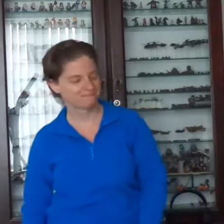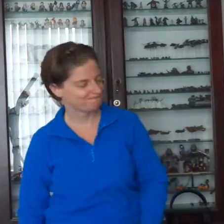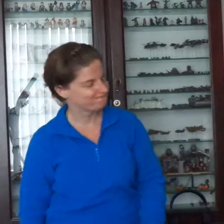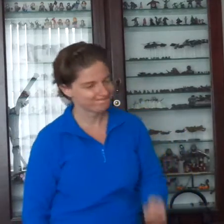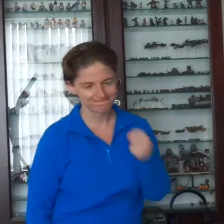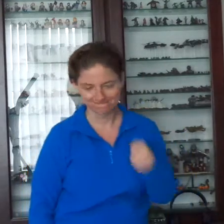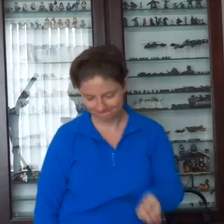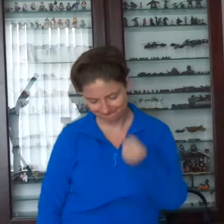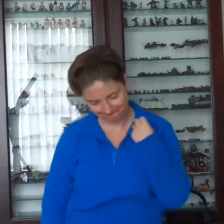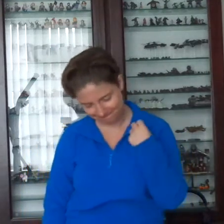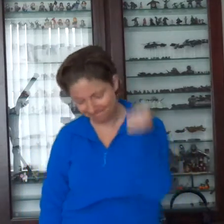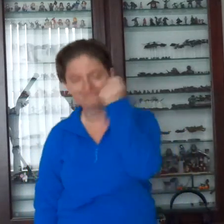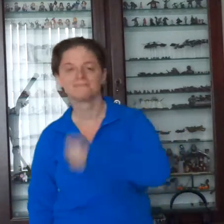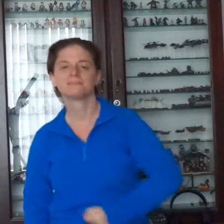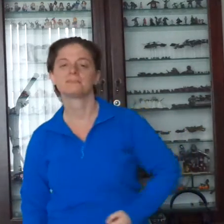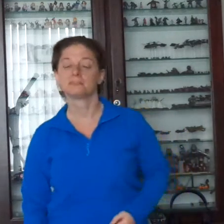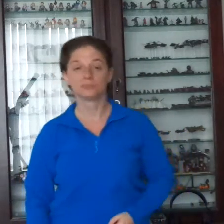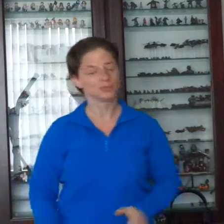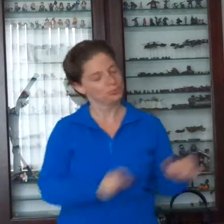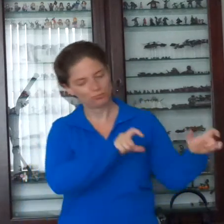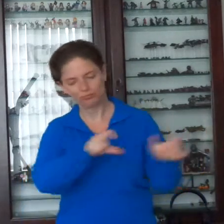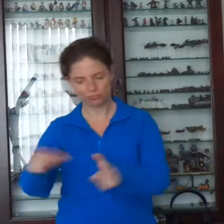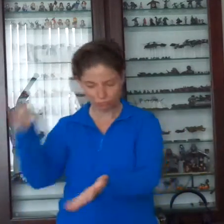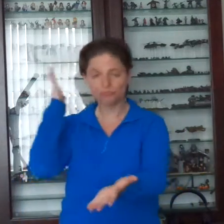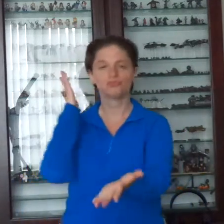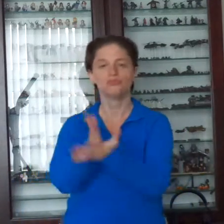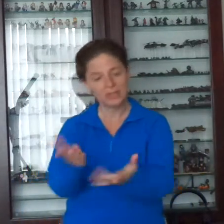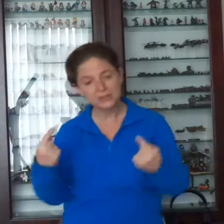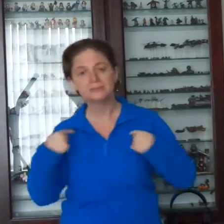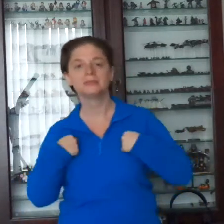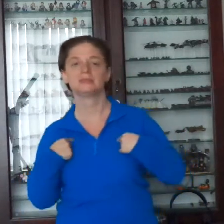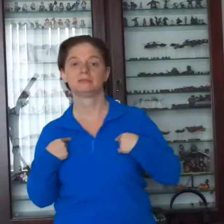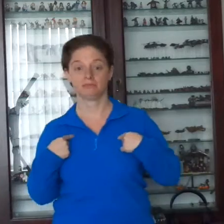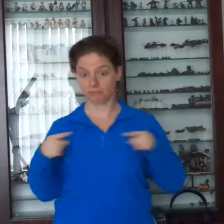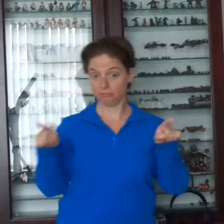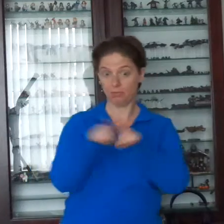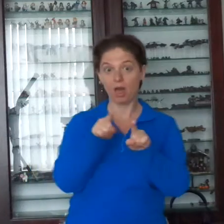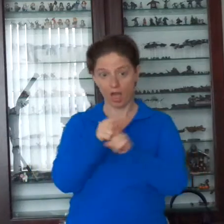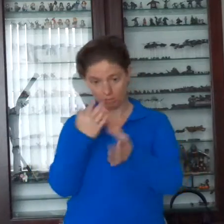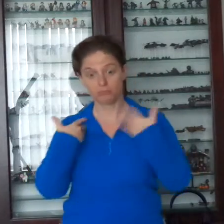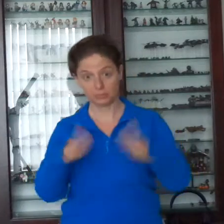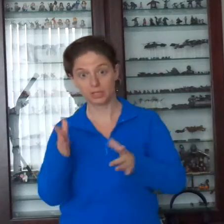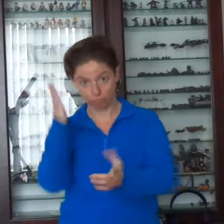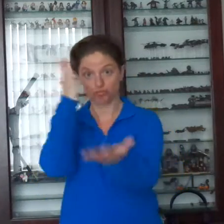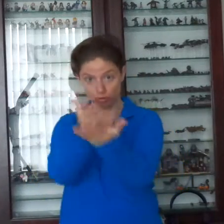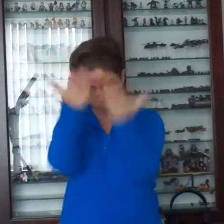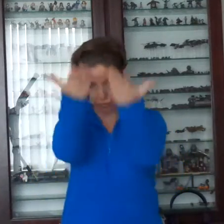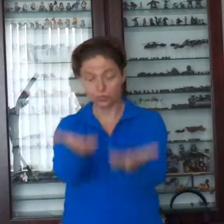know me by now.